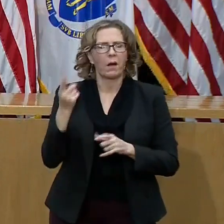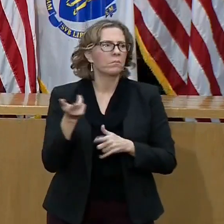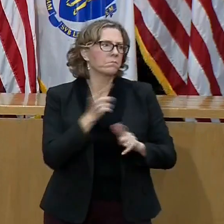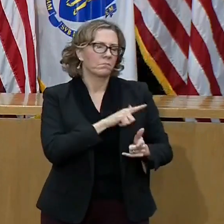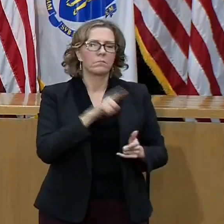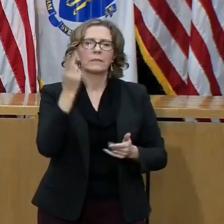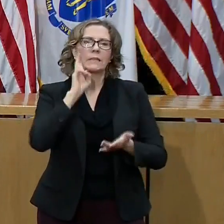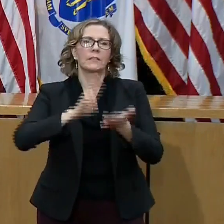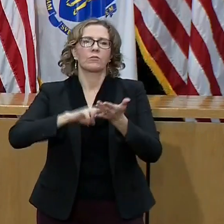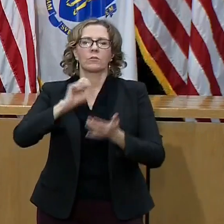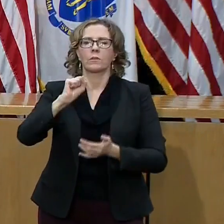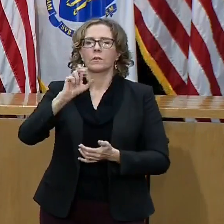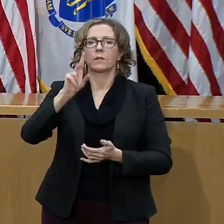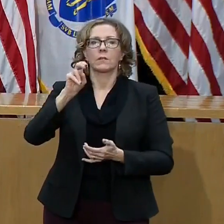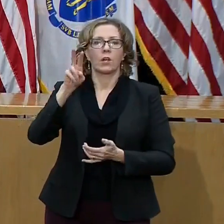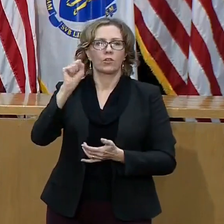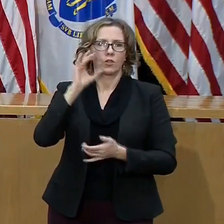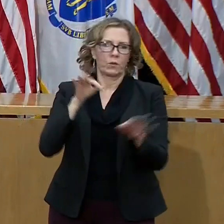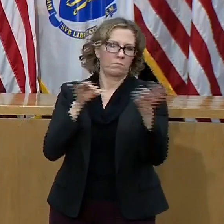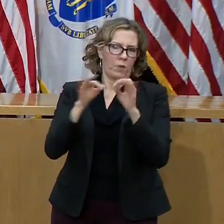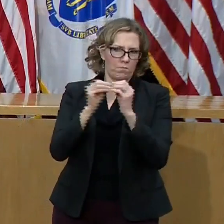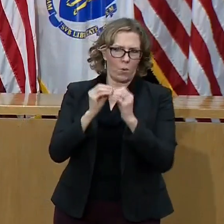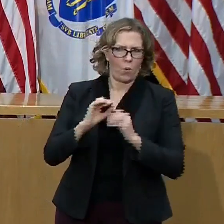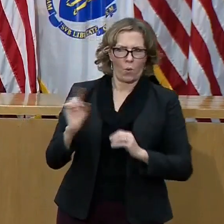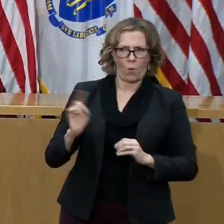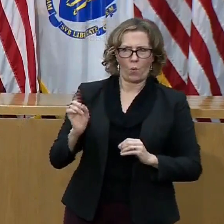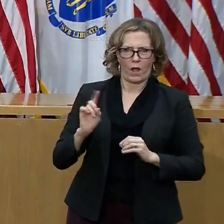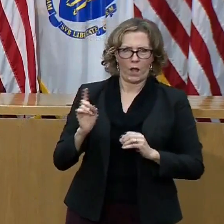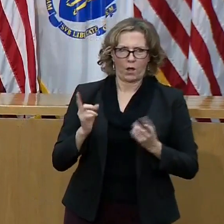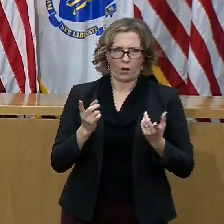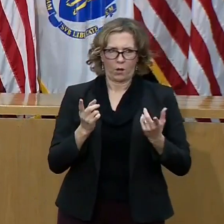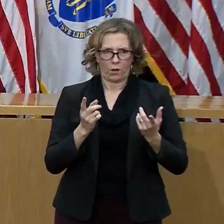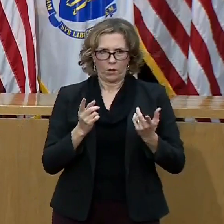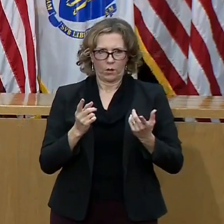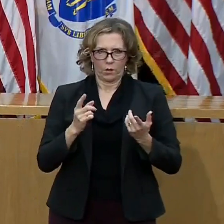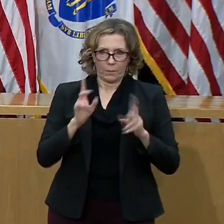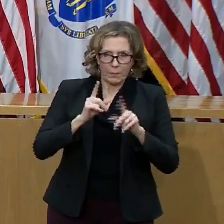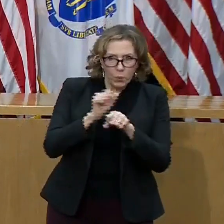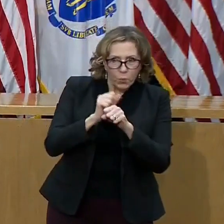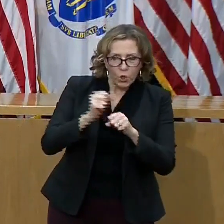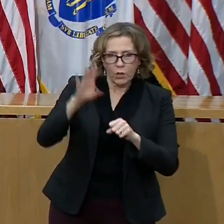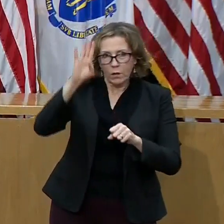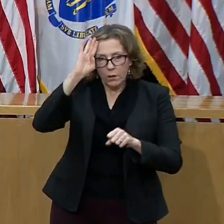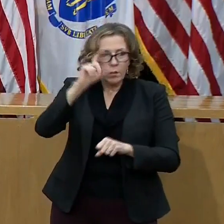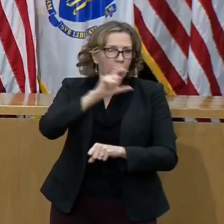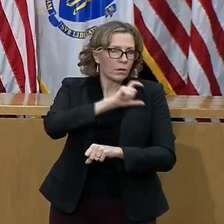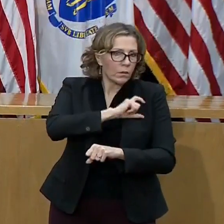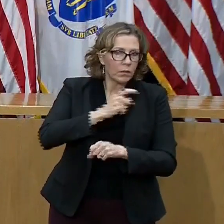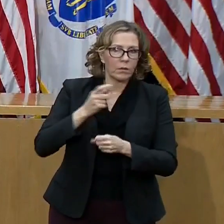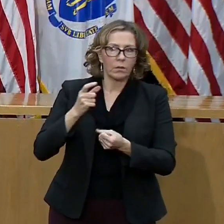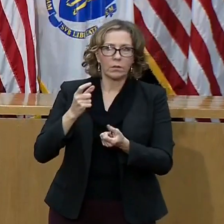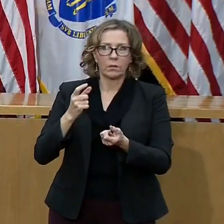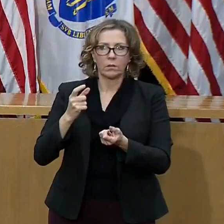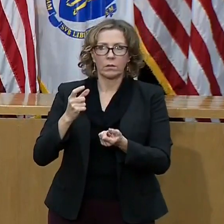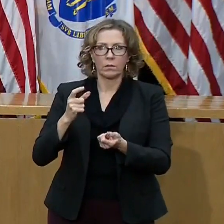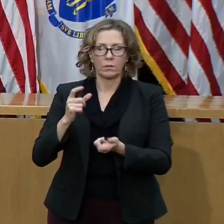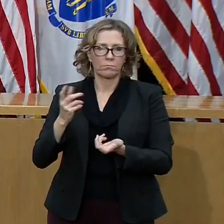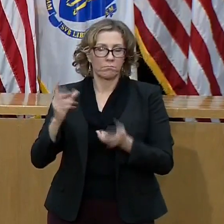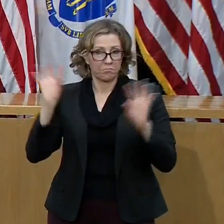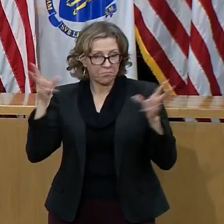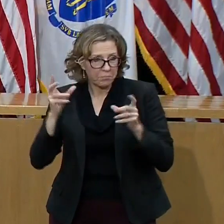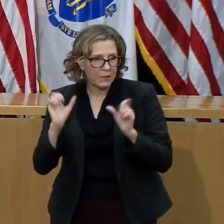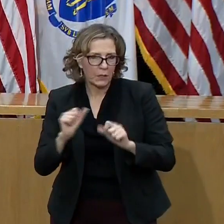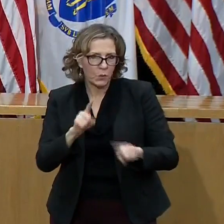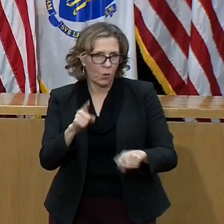more to say on the specifics around first responder vaccinations later, but the lieutenant governor and I are excited to begin moving